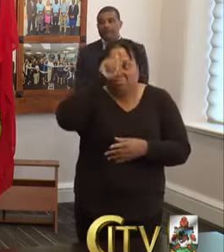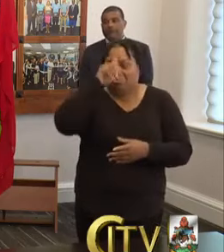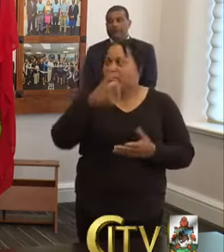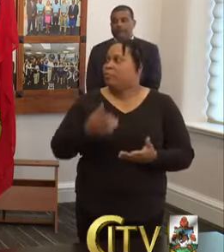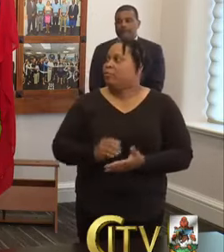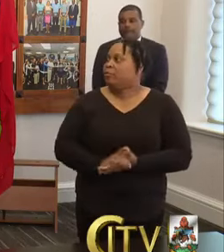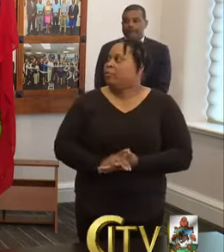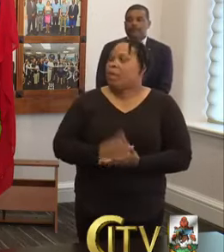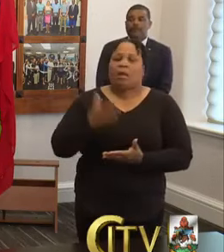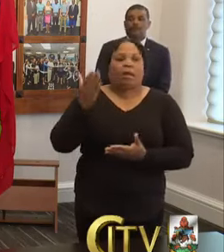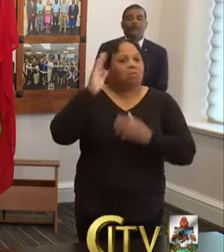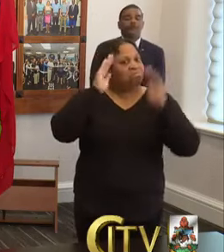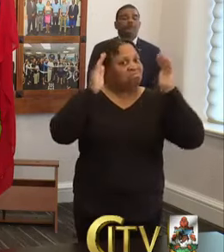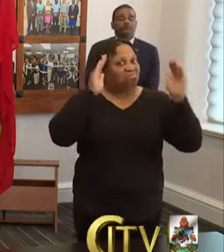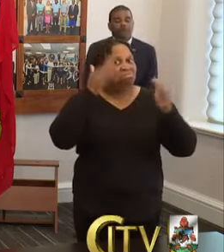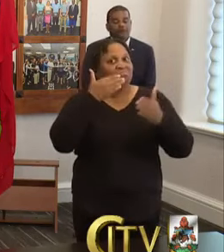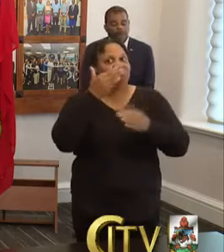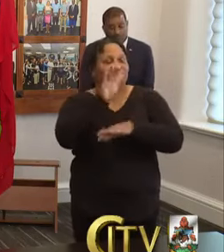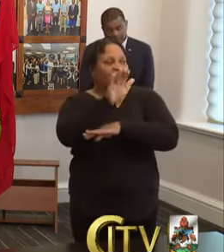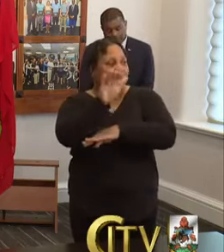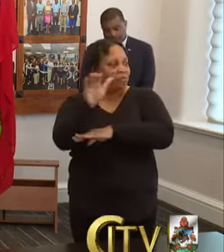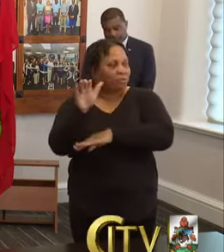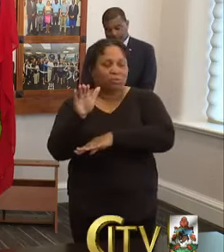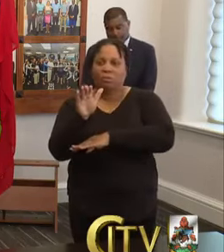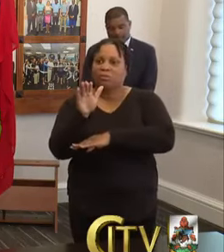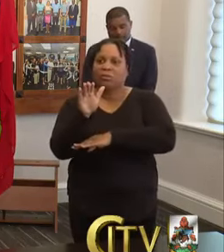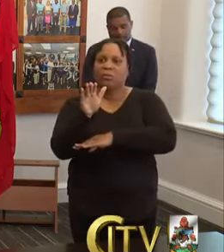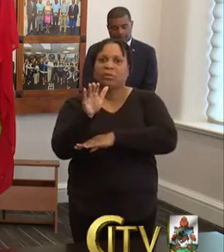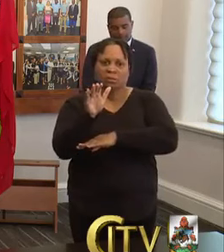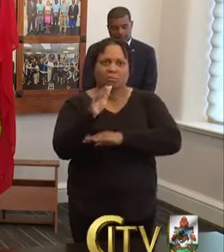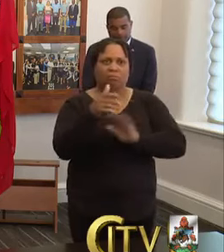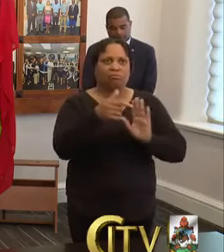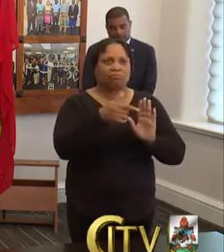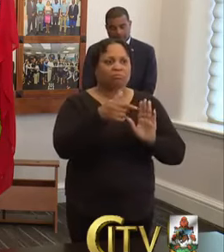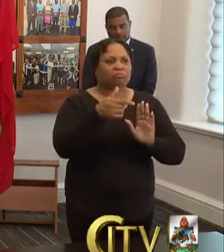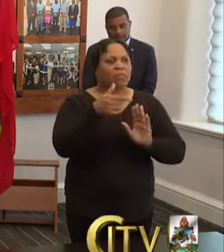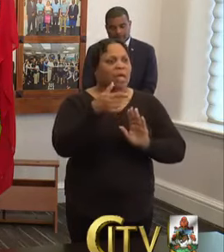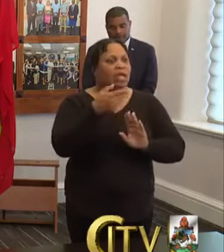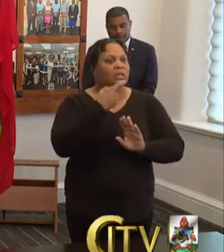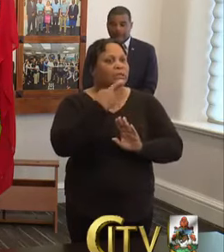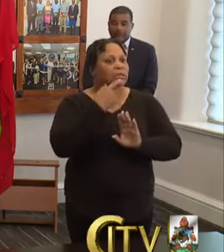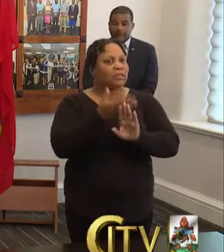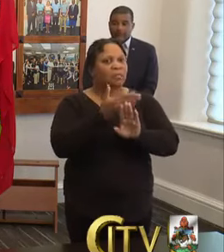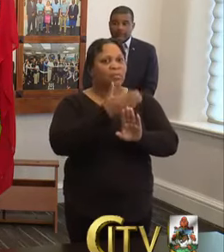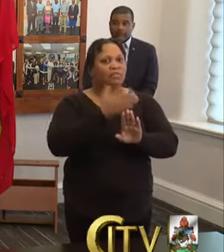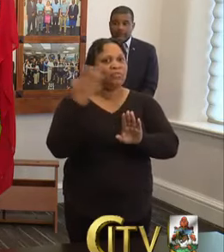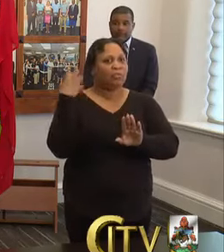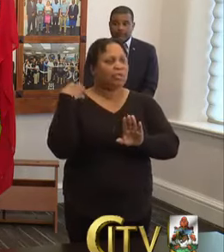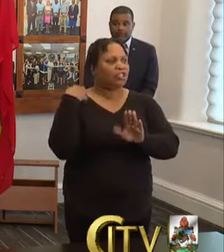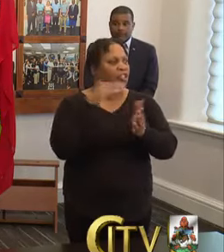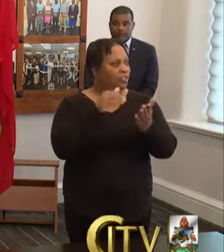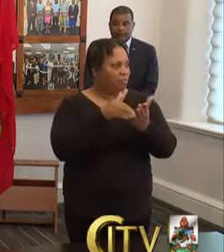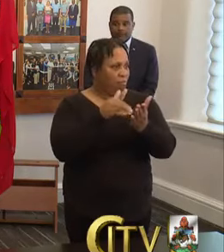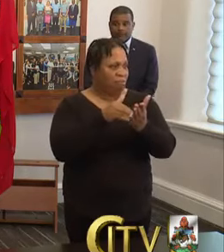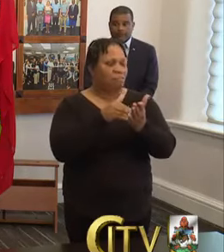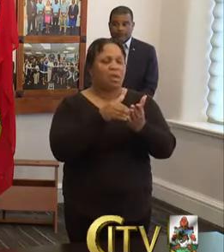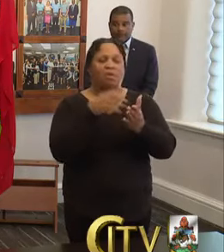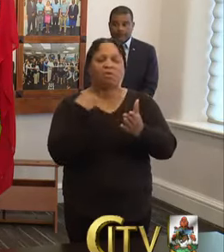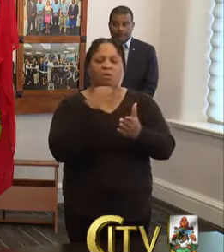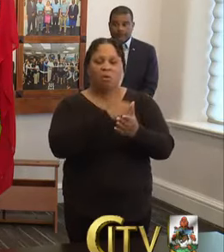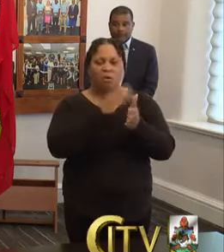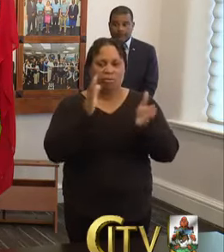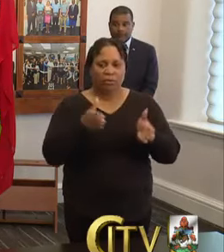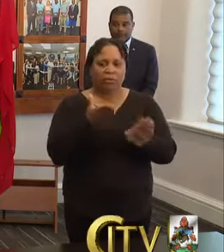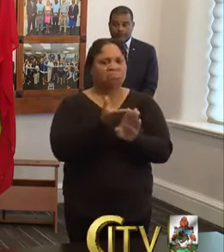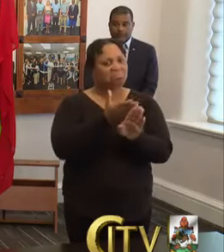Hi, good afternoon. As has been indicated by the Chief Medical Officer as well, we've said it here at this podium, that